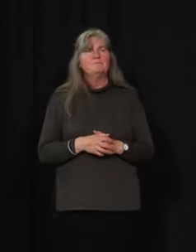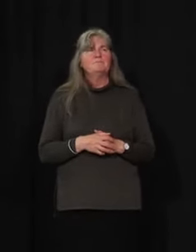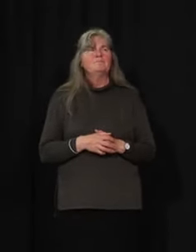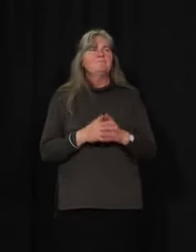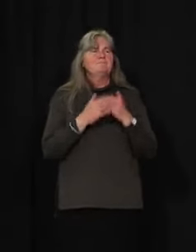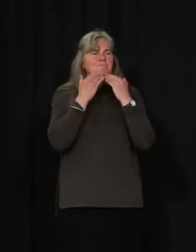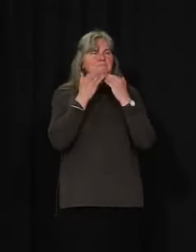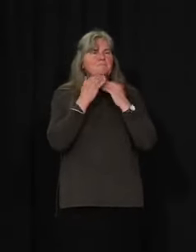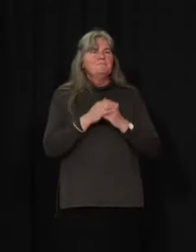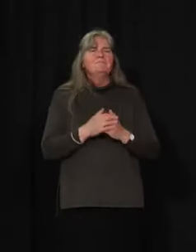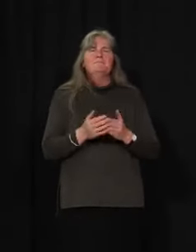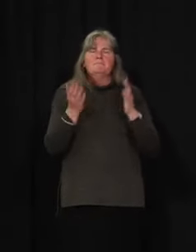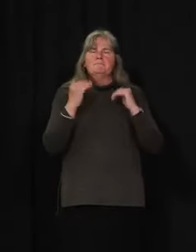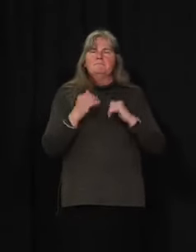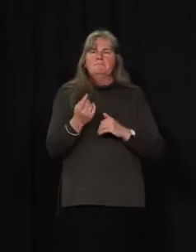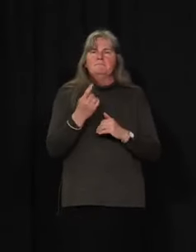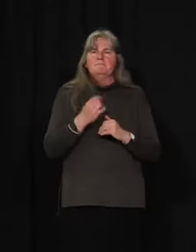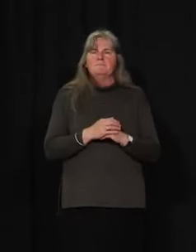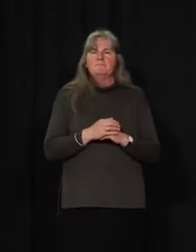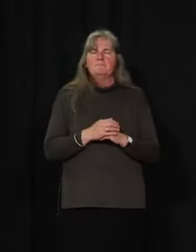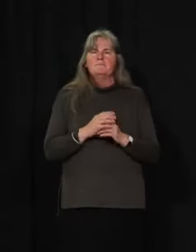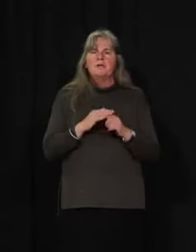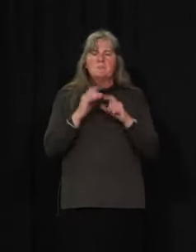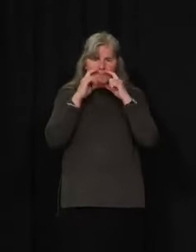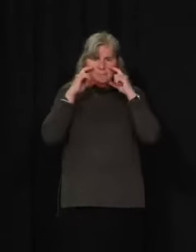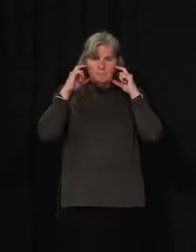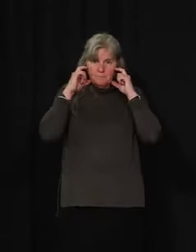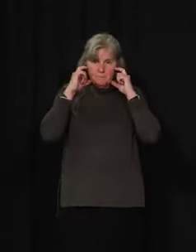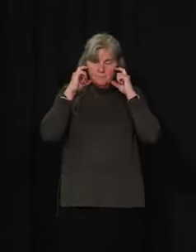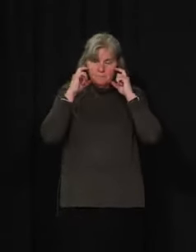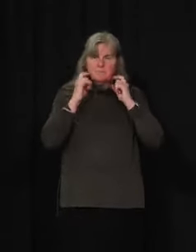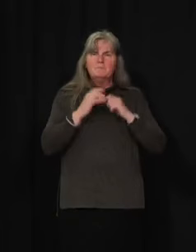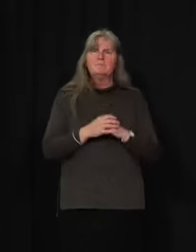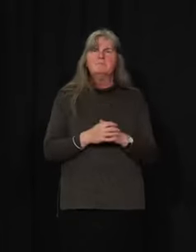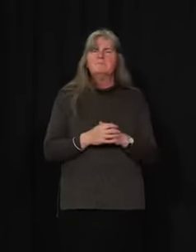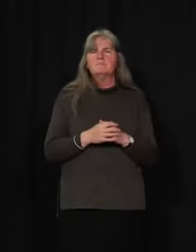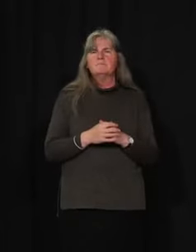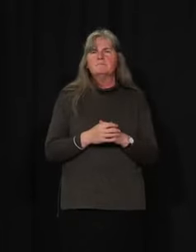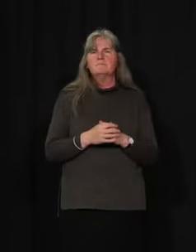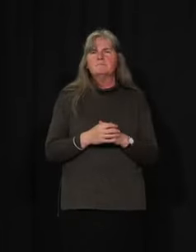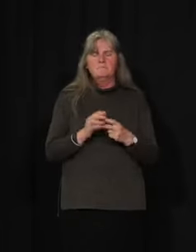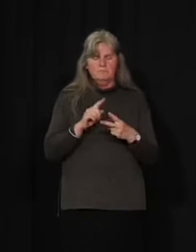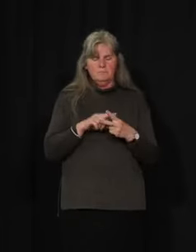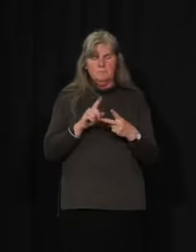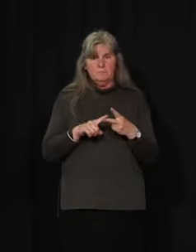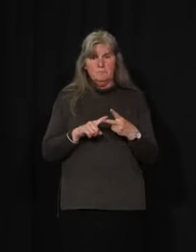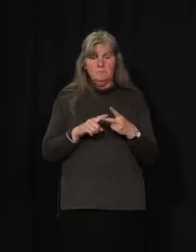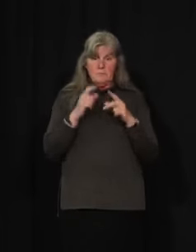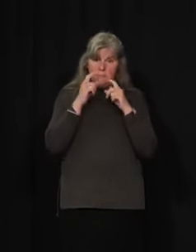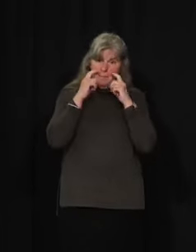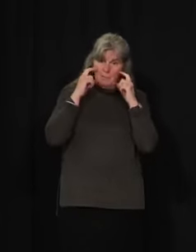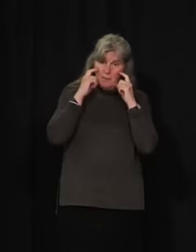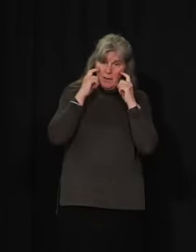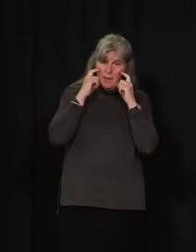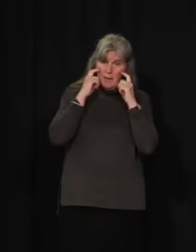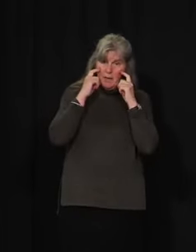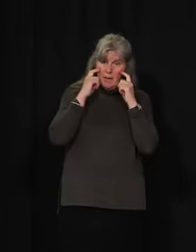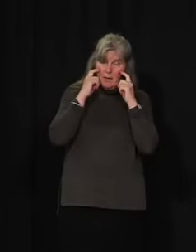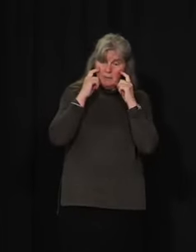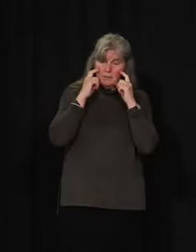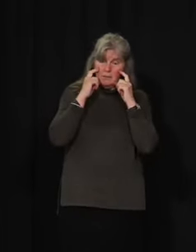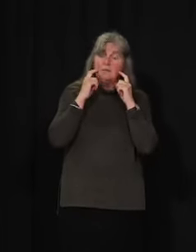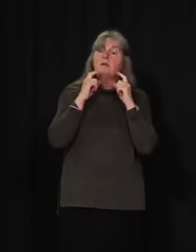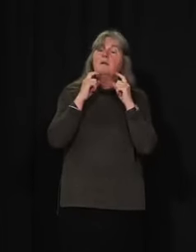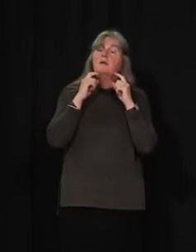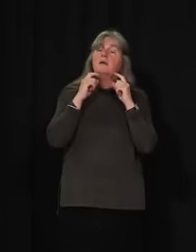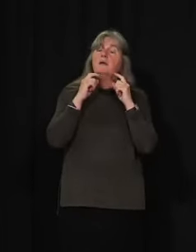Thank you. The next question has to do with masks, and it's sort of a two-parter. Should masks be worn by members of the